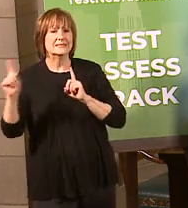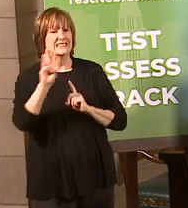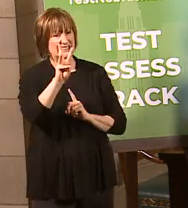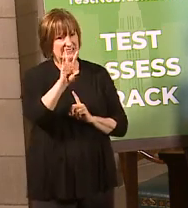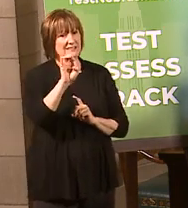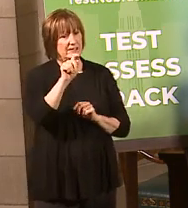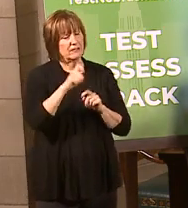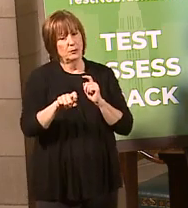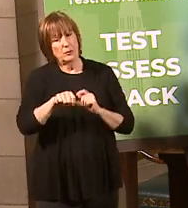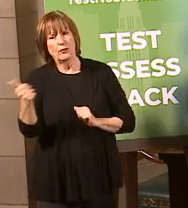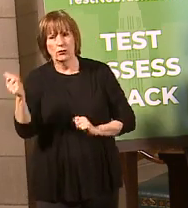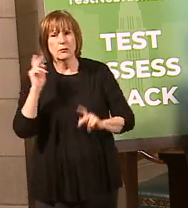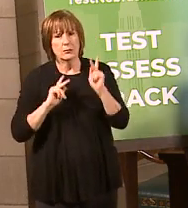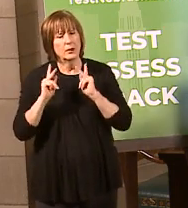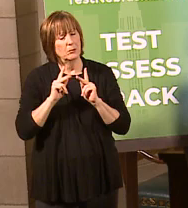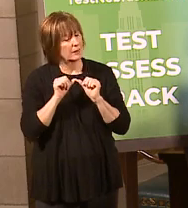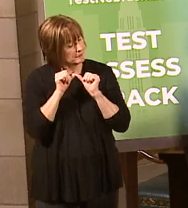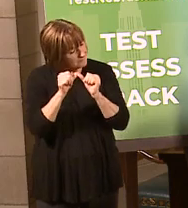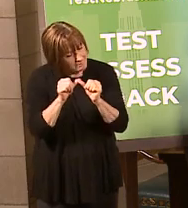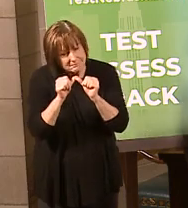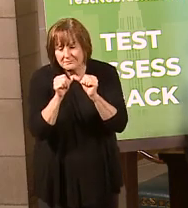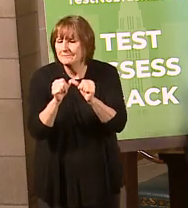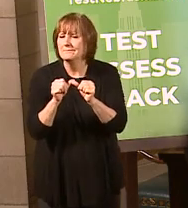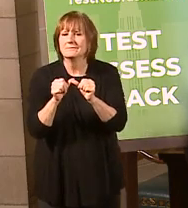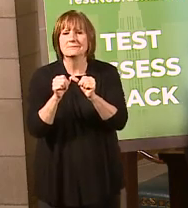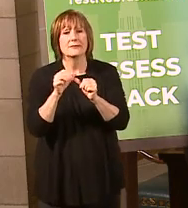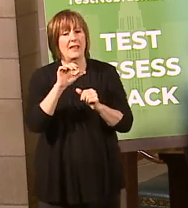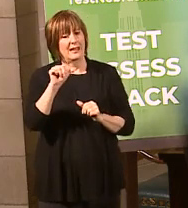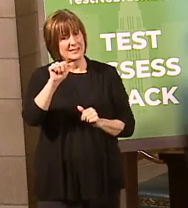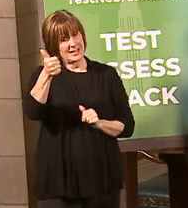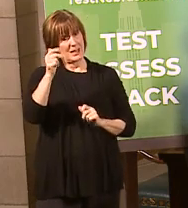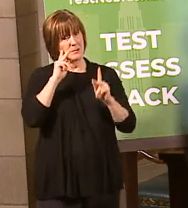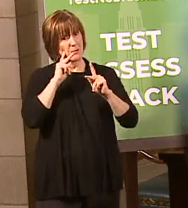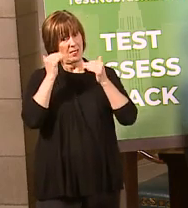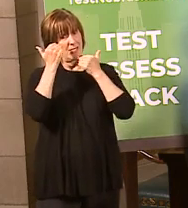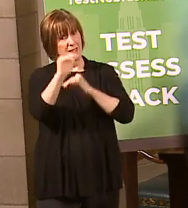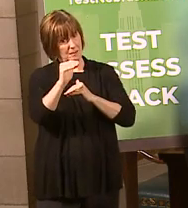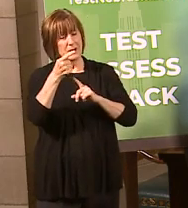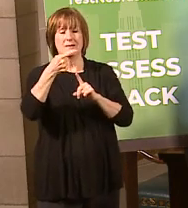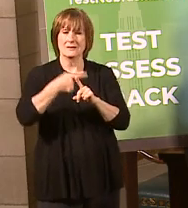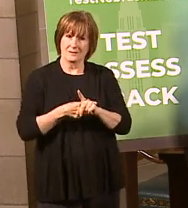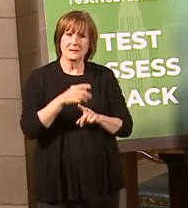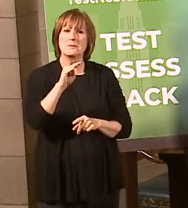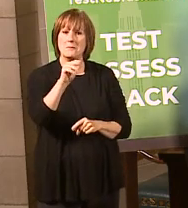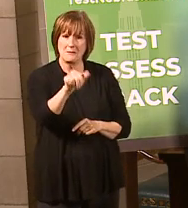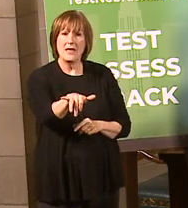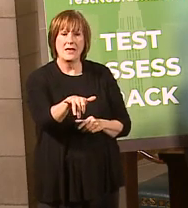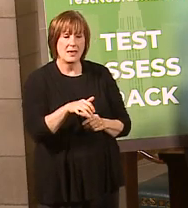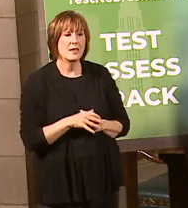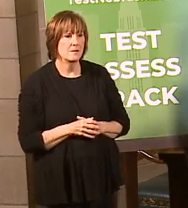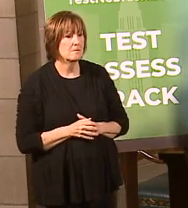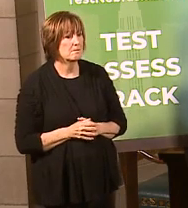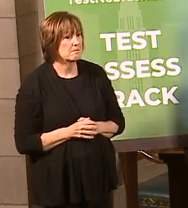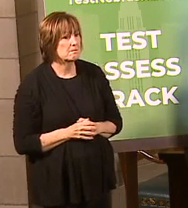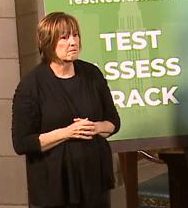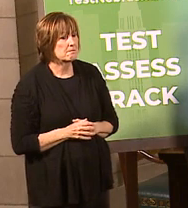these good social guidelines, and we're going to be at that 10-person rule through the month of May. And a couple questions about the test in Nebraska.